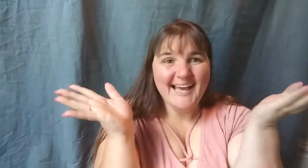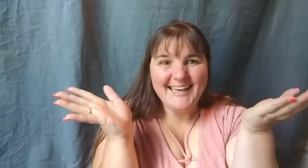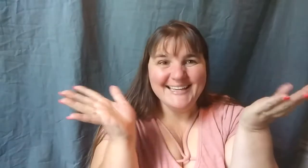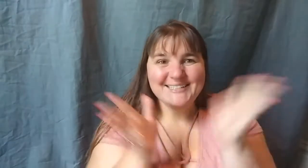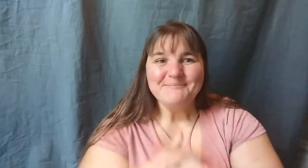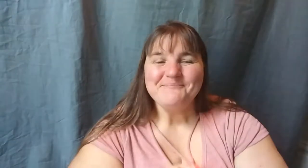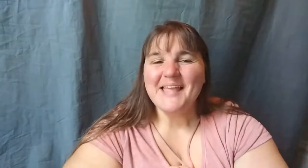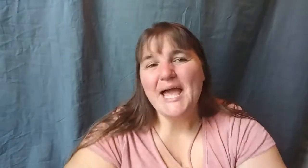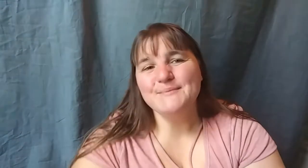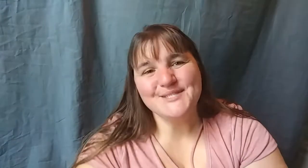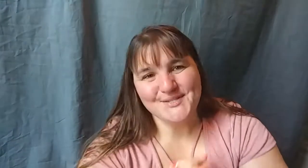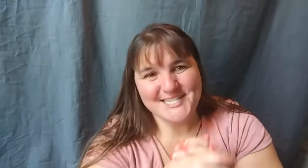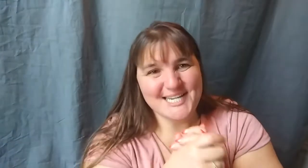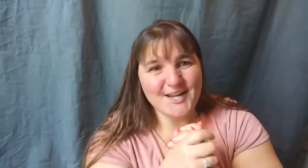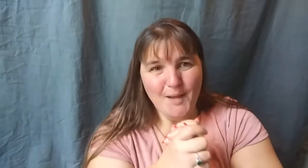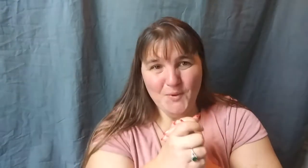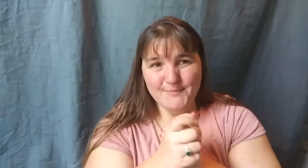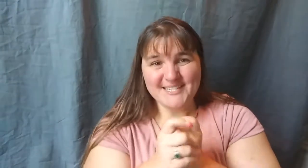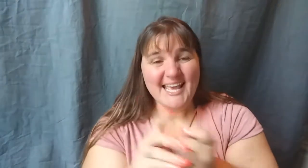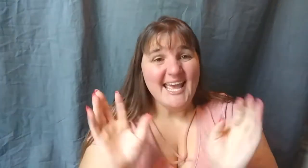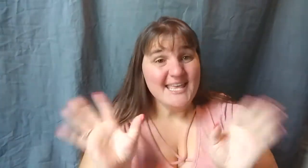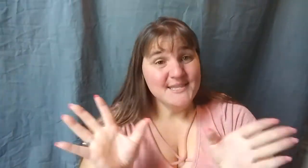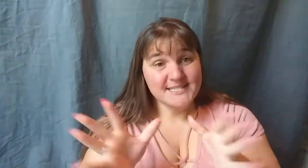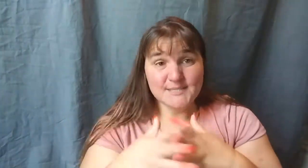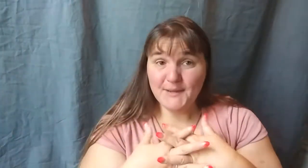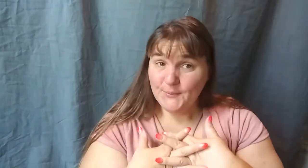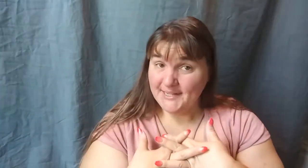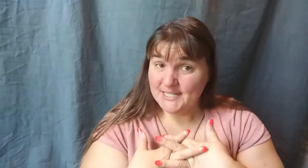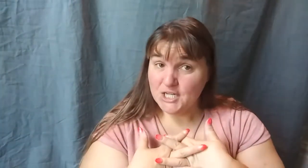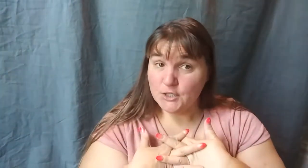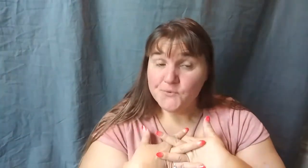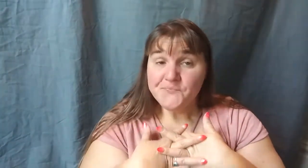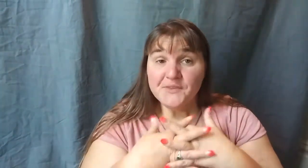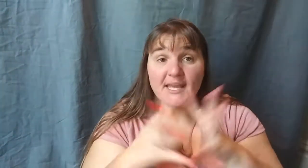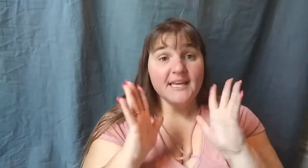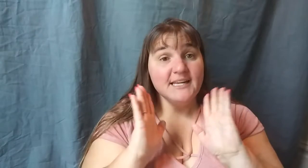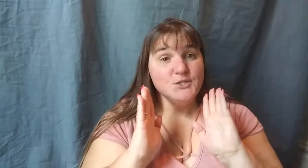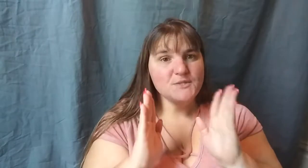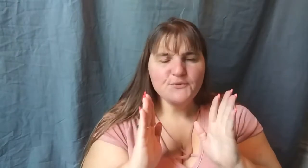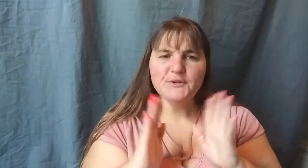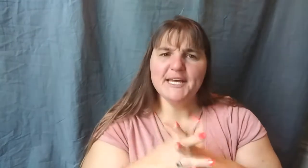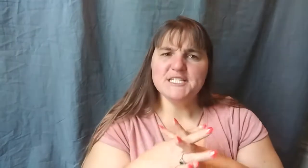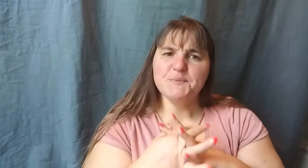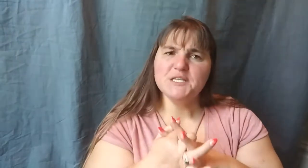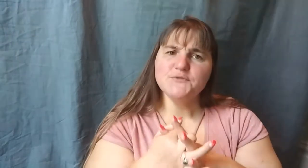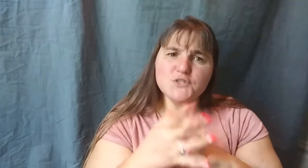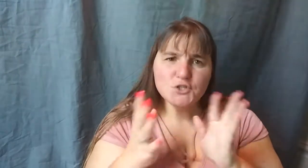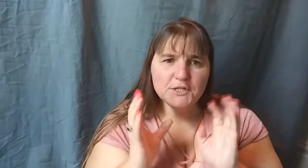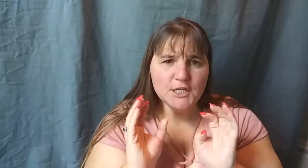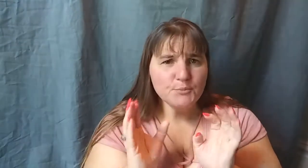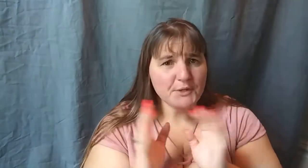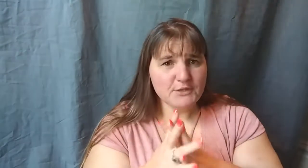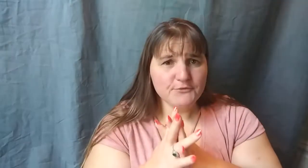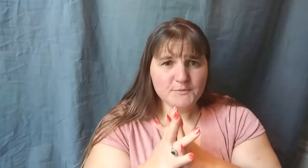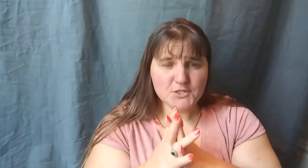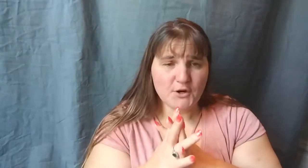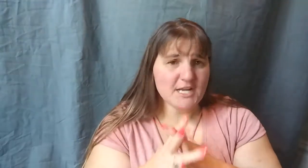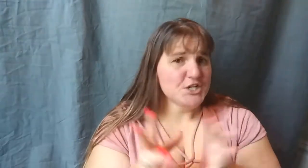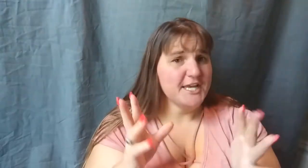Hi, I'm Susie J. Cobwebs and this is my writing channel and I do different aspects for starting a brand from scratch. I